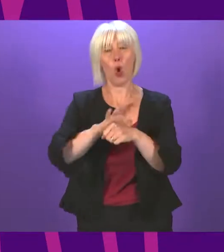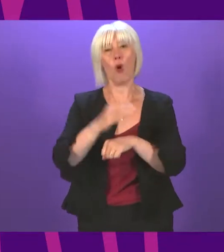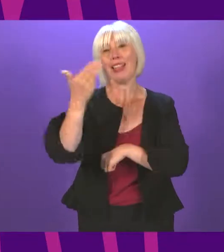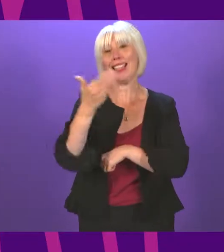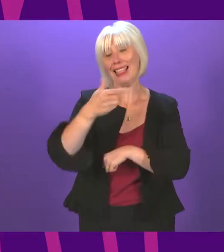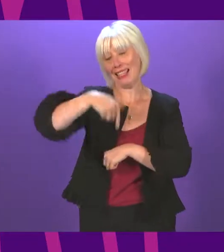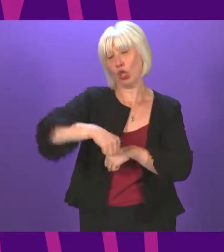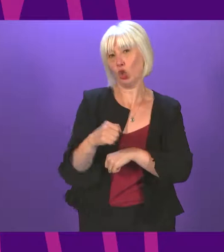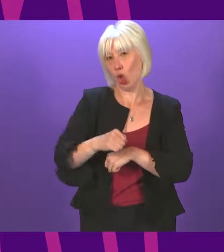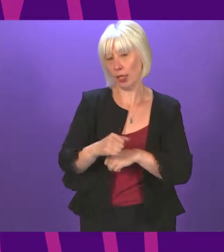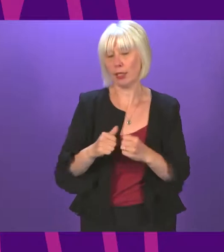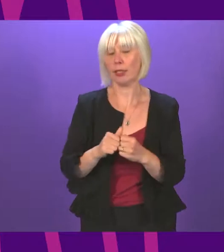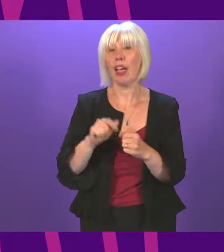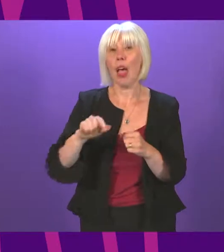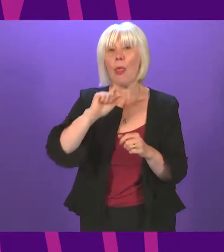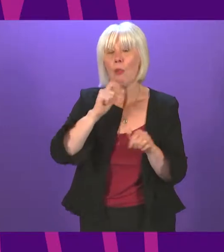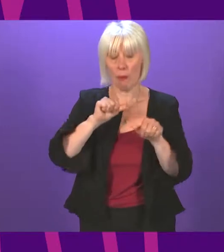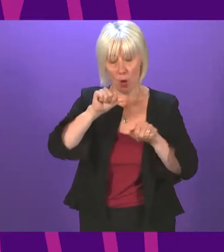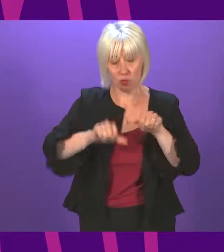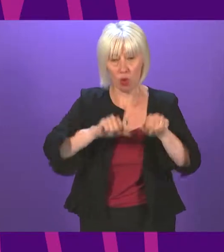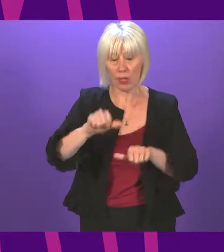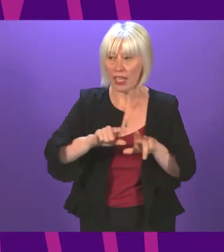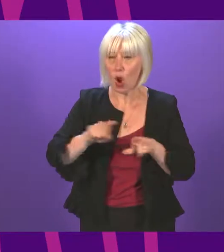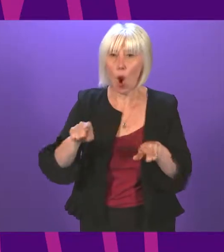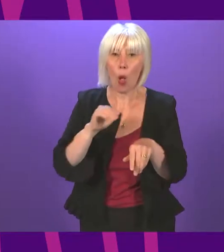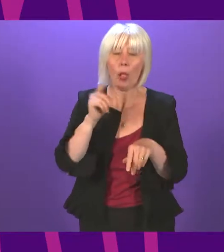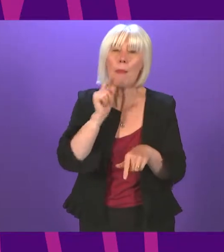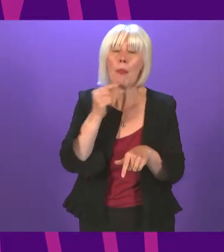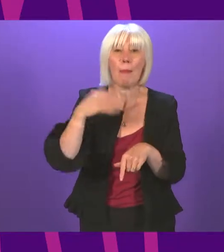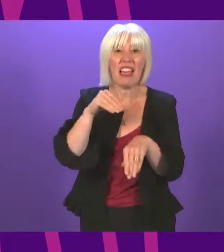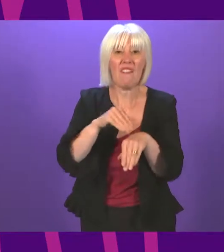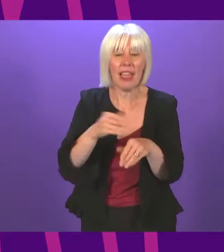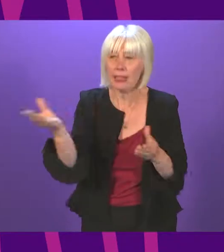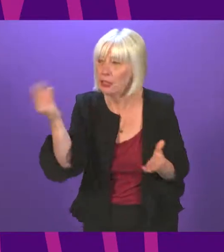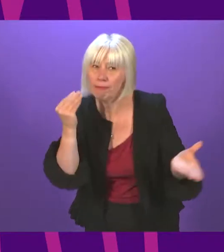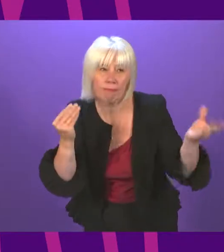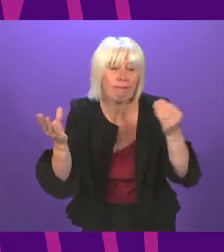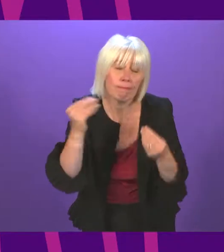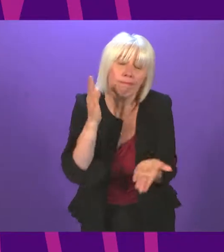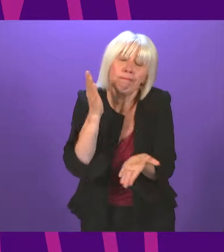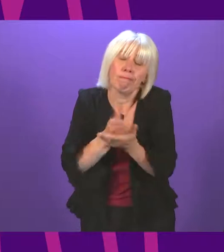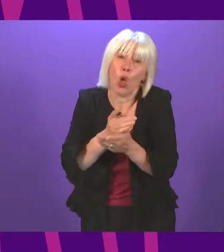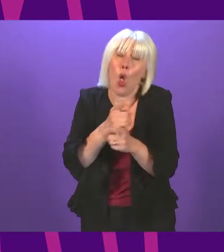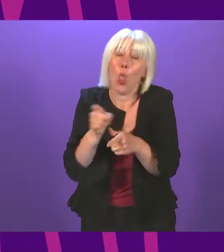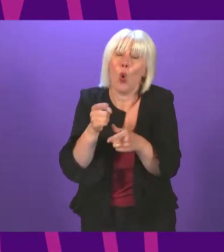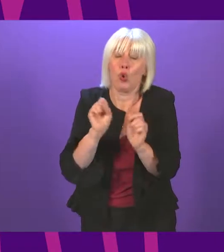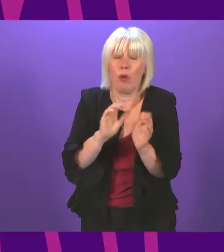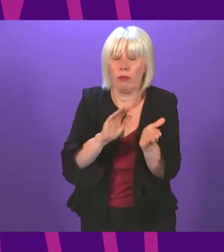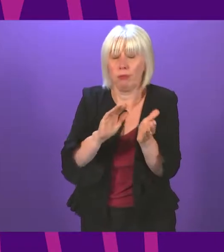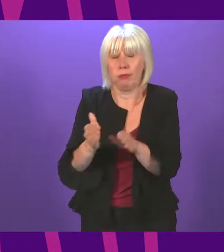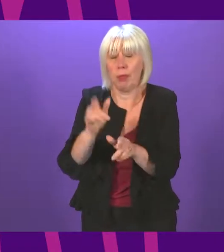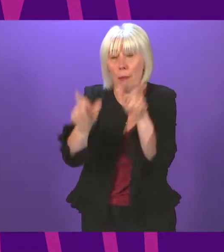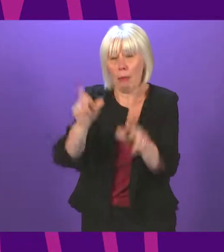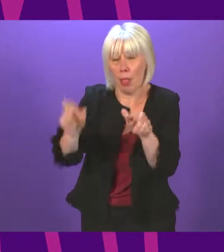It forms the basis of a process to listen to the views of those affected, especially the bereaved, on what they wish to see from an